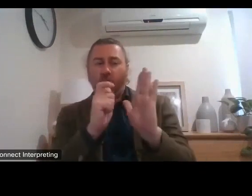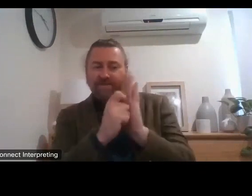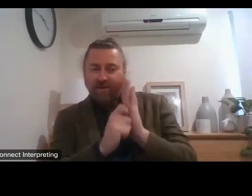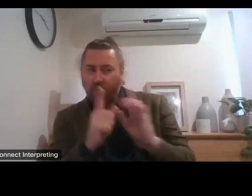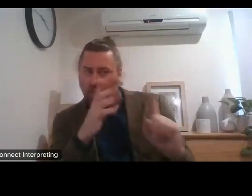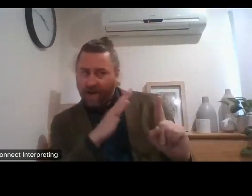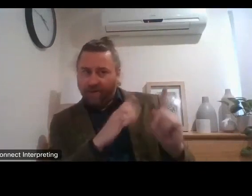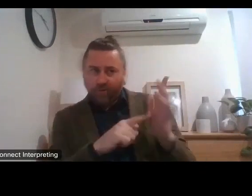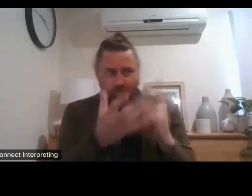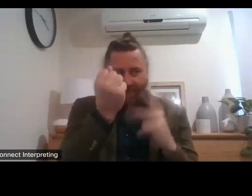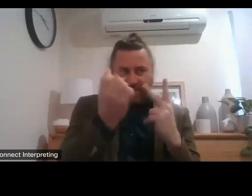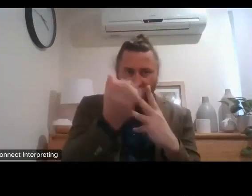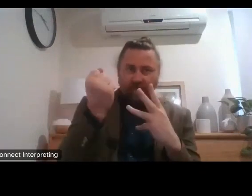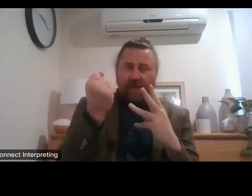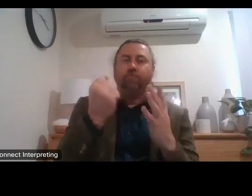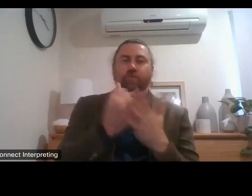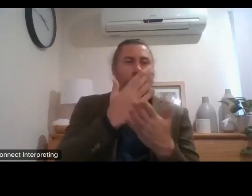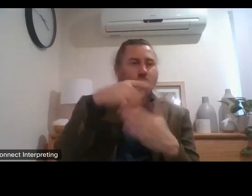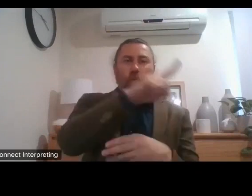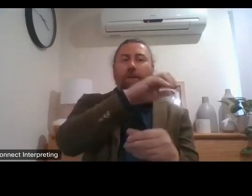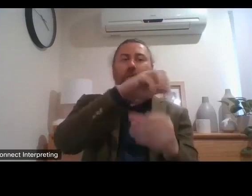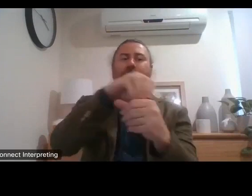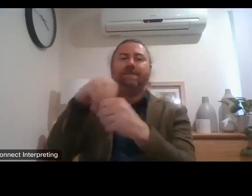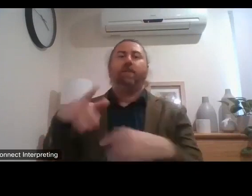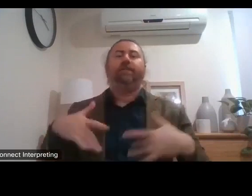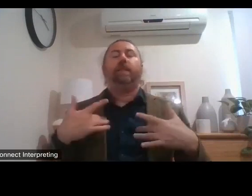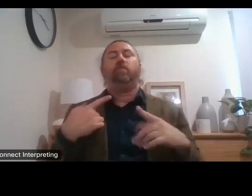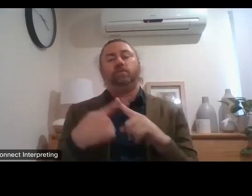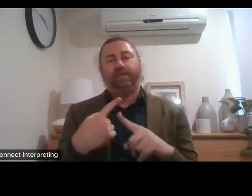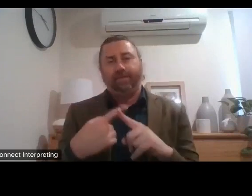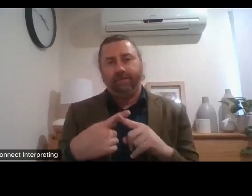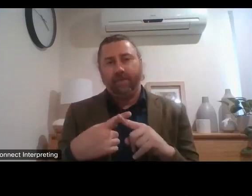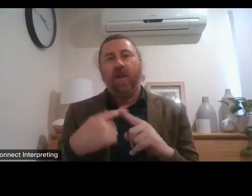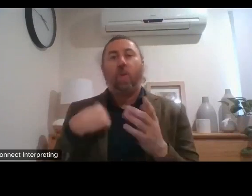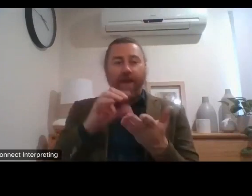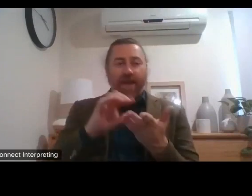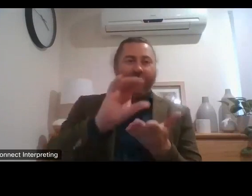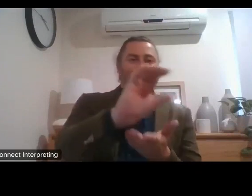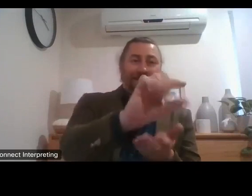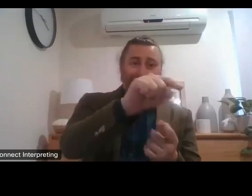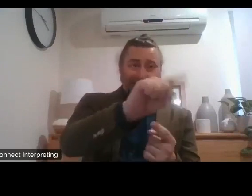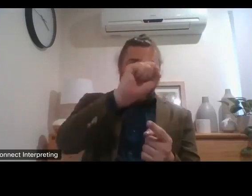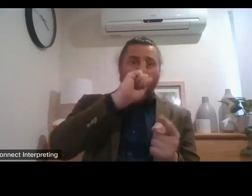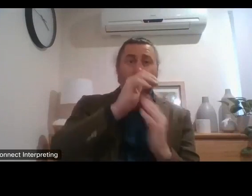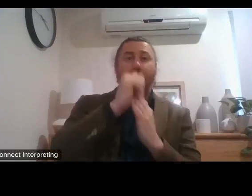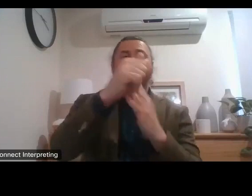optimistic experience for participants where we focus on investing in people to give them their best outcomes in life.